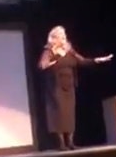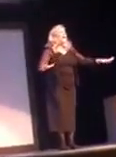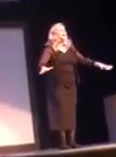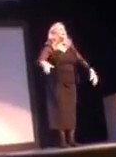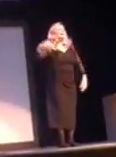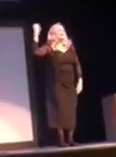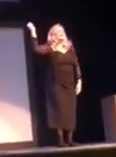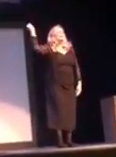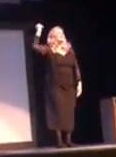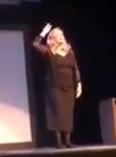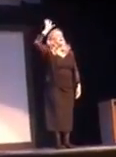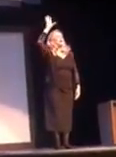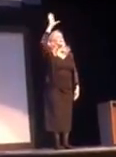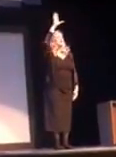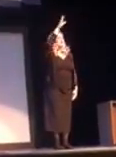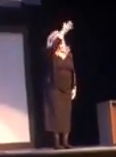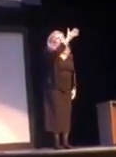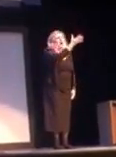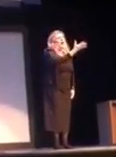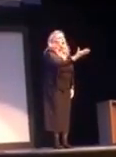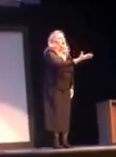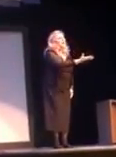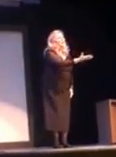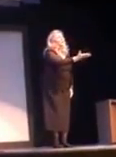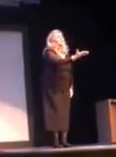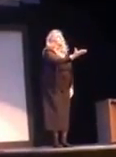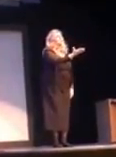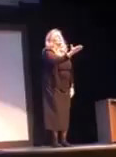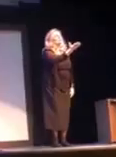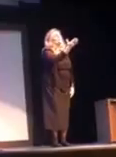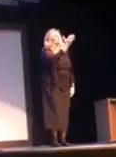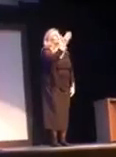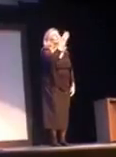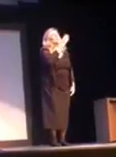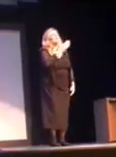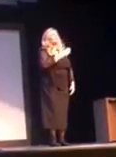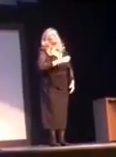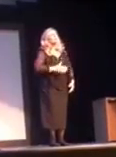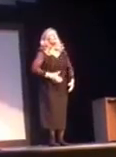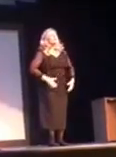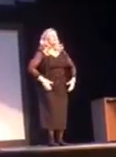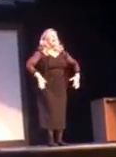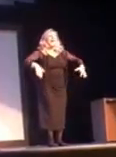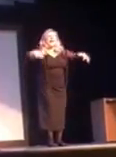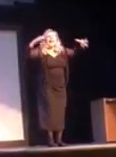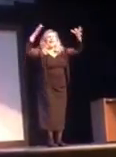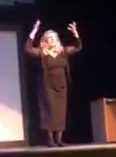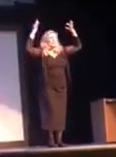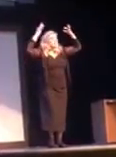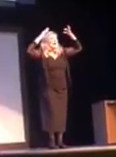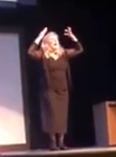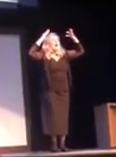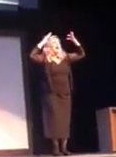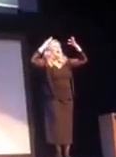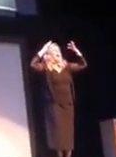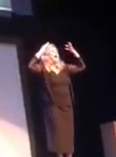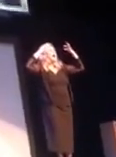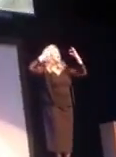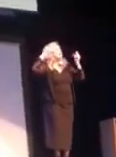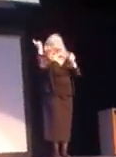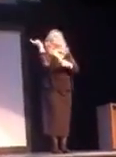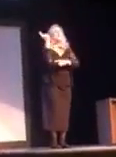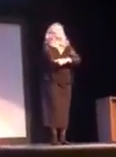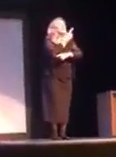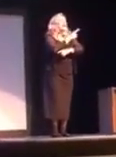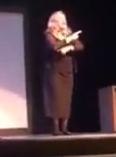shed his grace on you. And crown